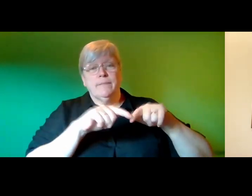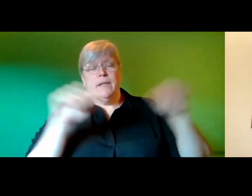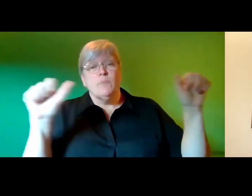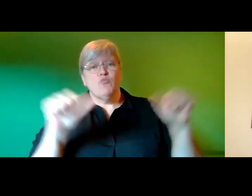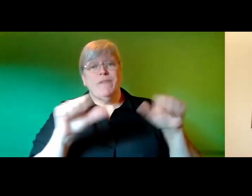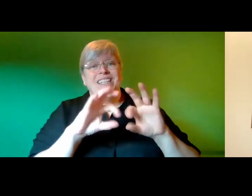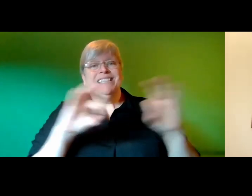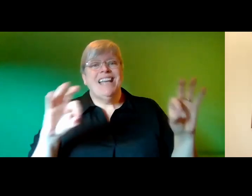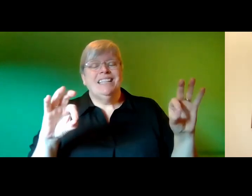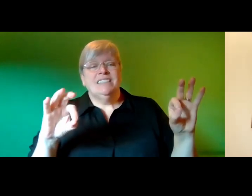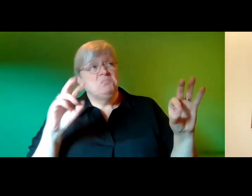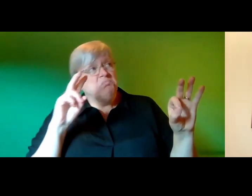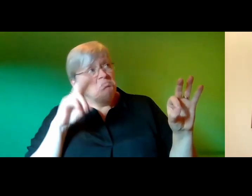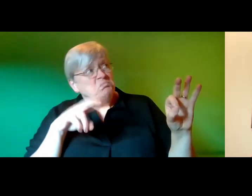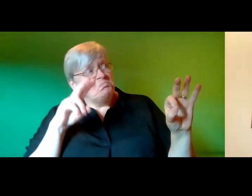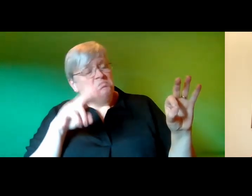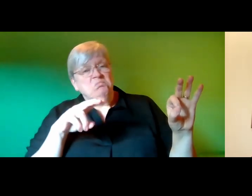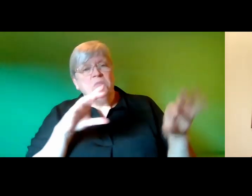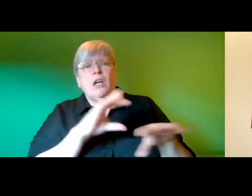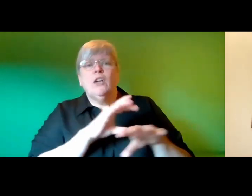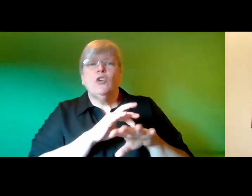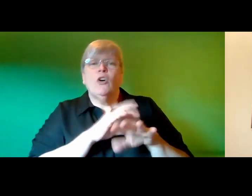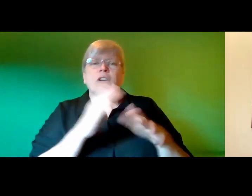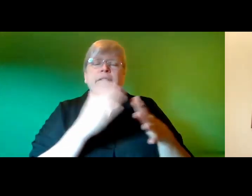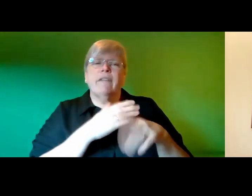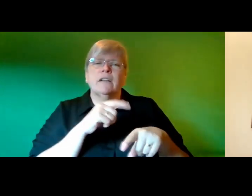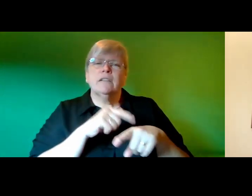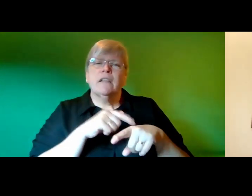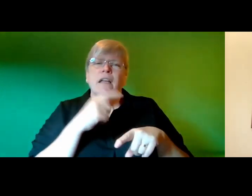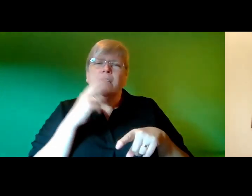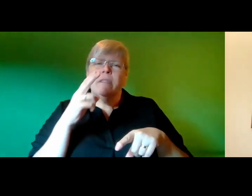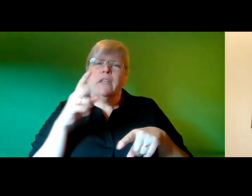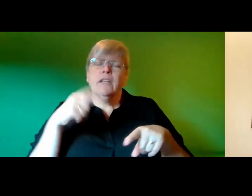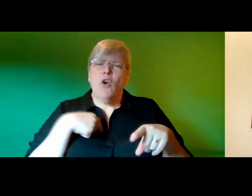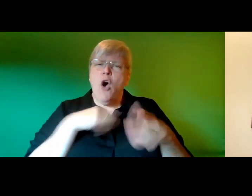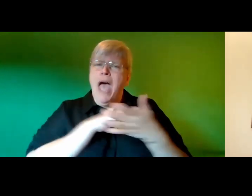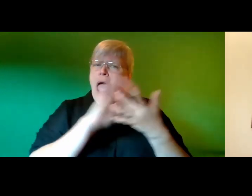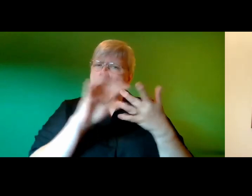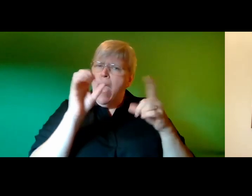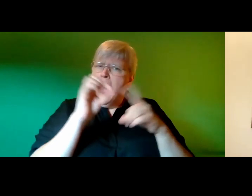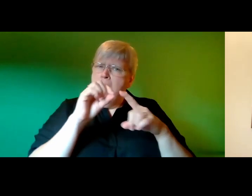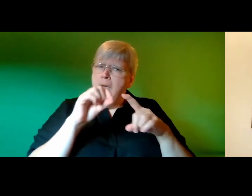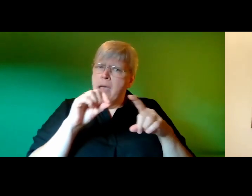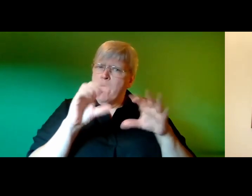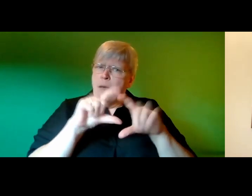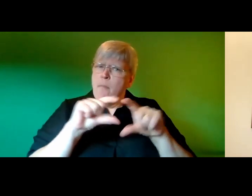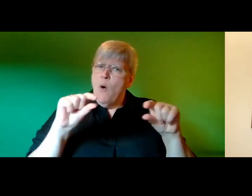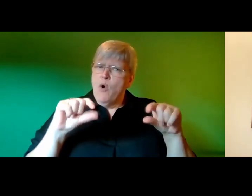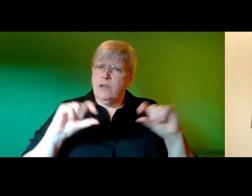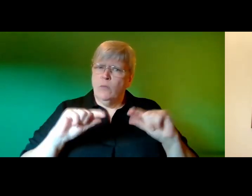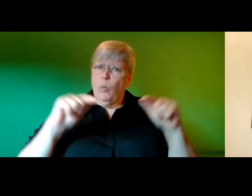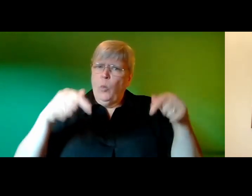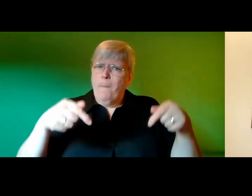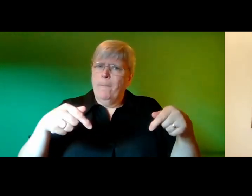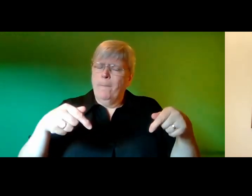and the doctor notices for the first time how prominent katie's hip bones are protruding from her pale colorless skin